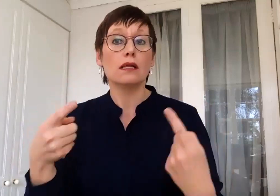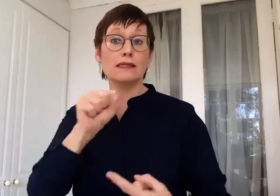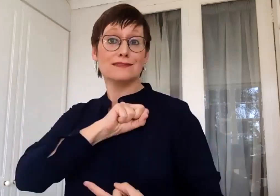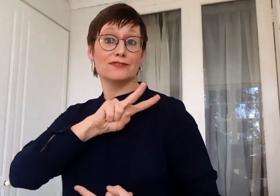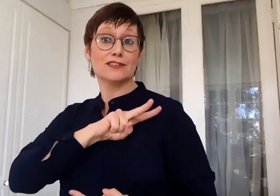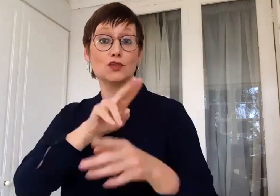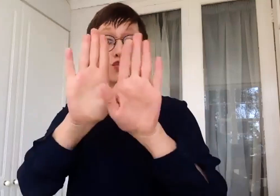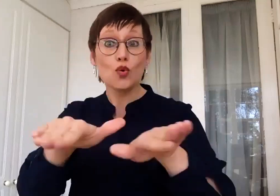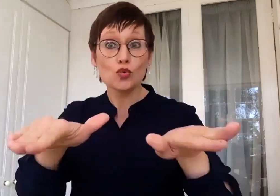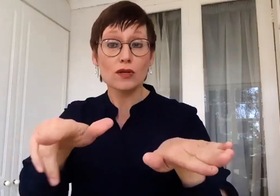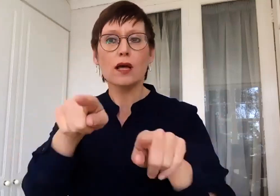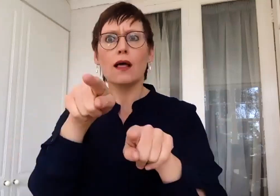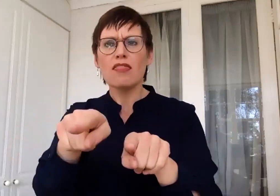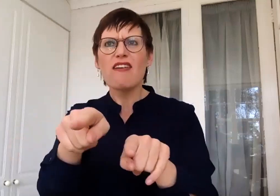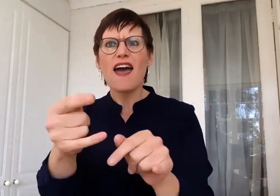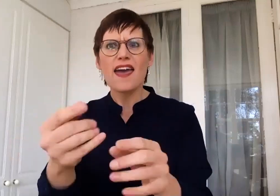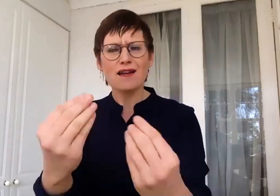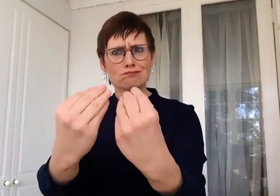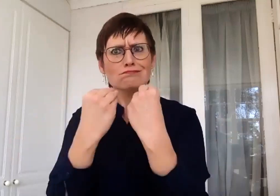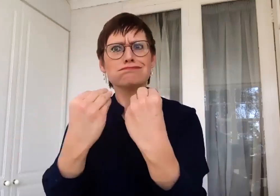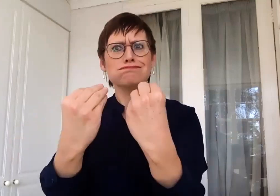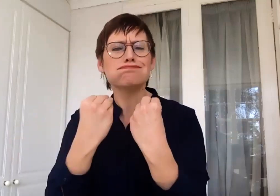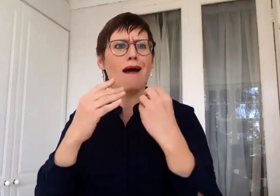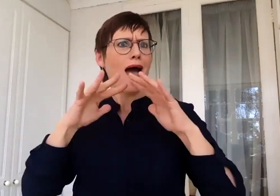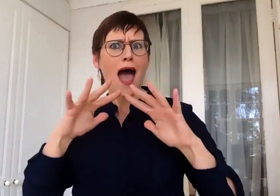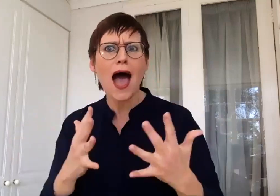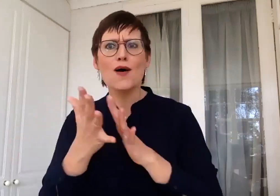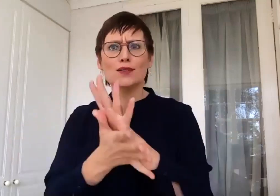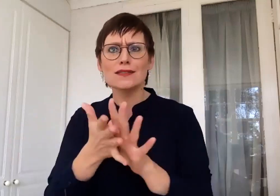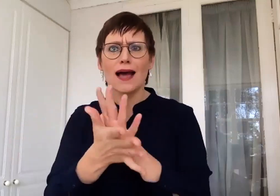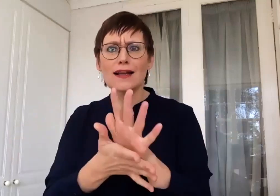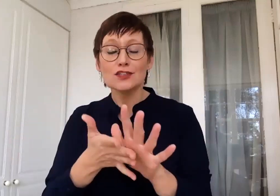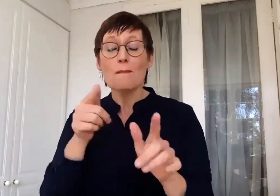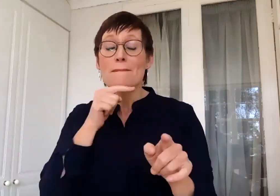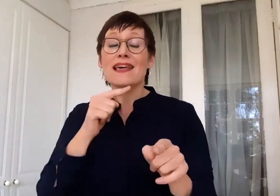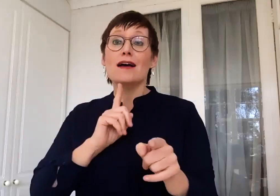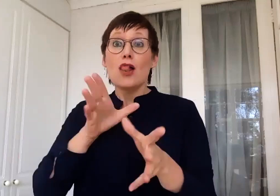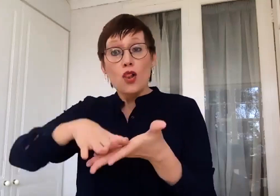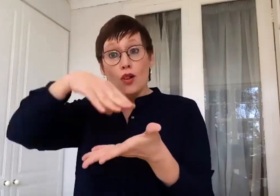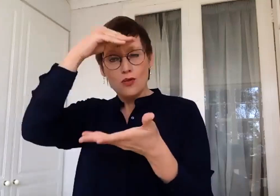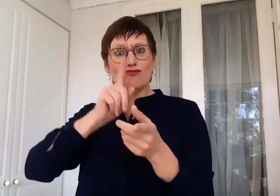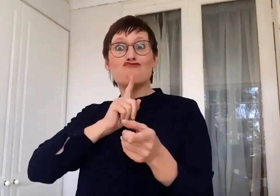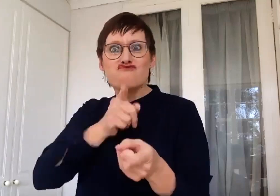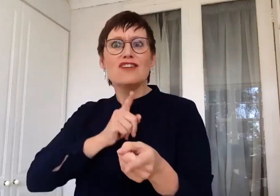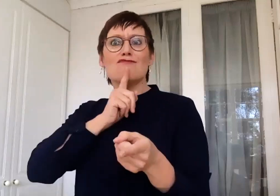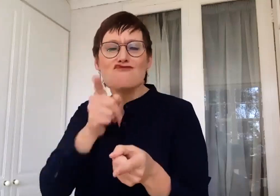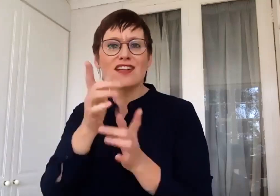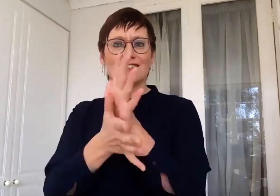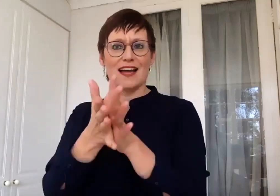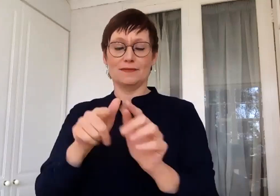the least judgmental and yet are the most judgmental taught me to sign. And so I learned the authentic way of signing from the deaf. This is VITS